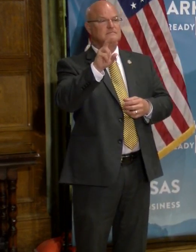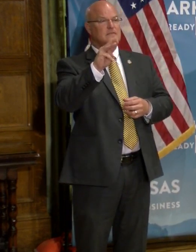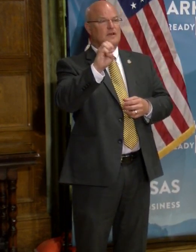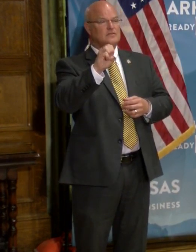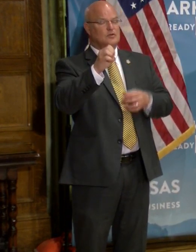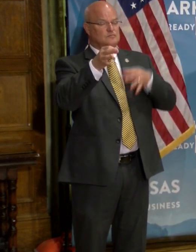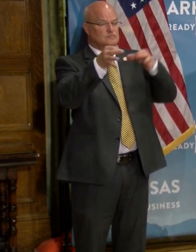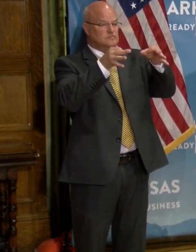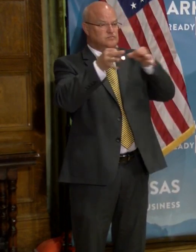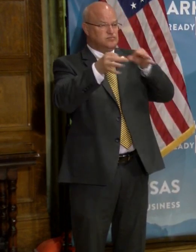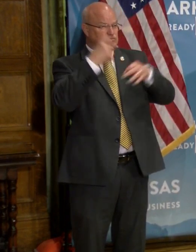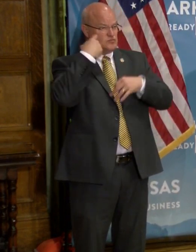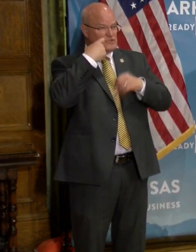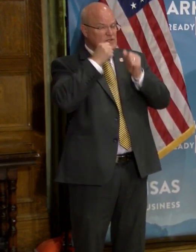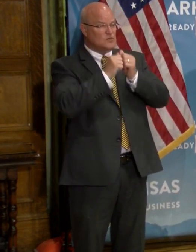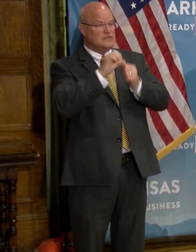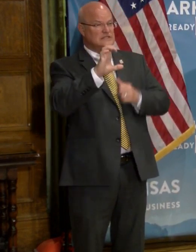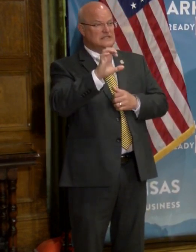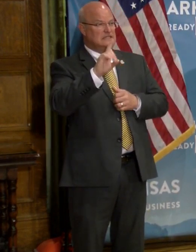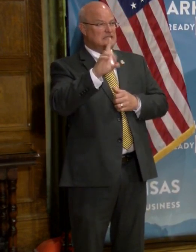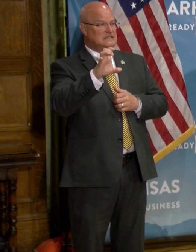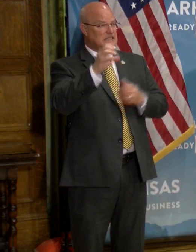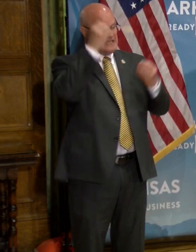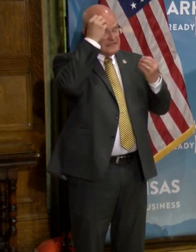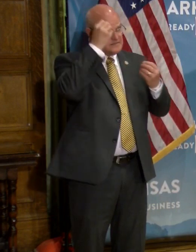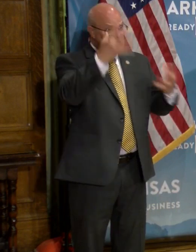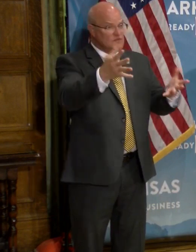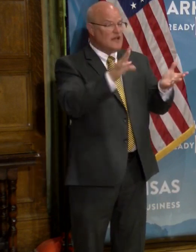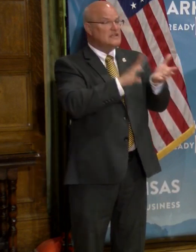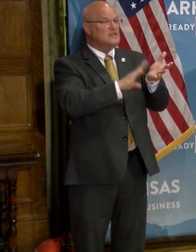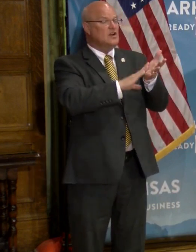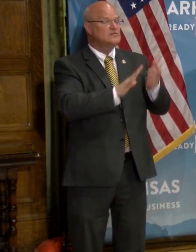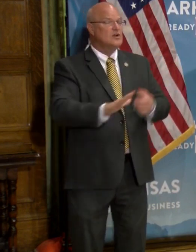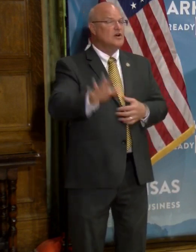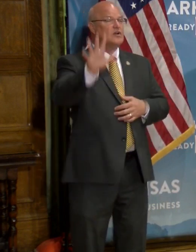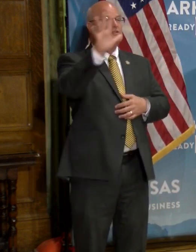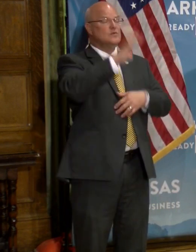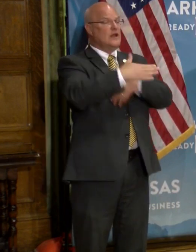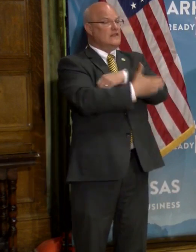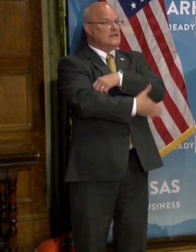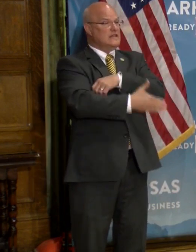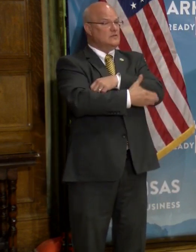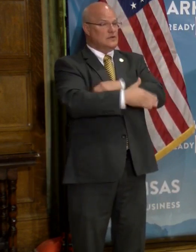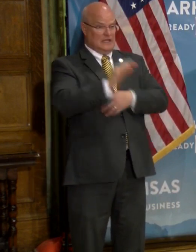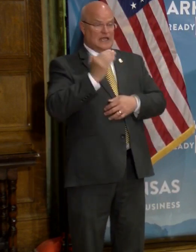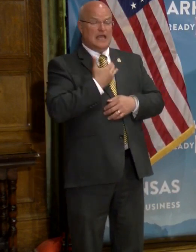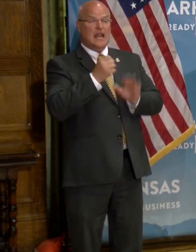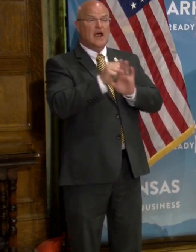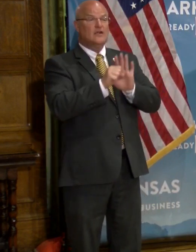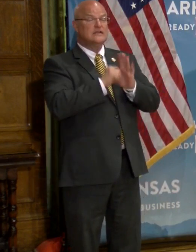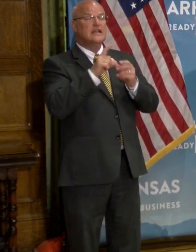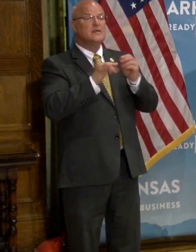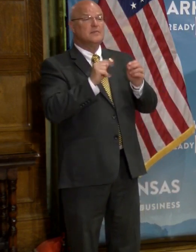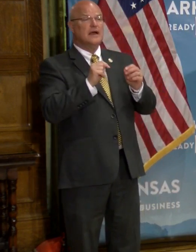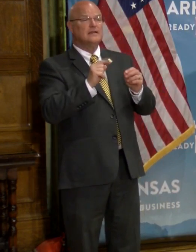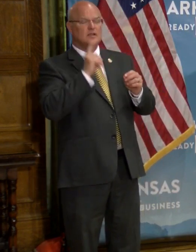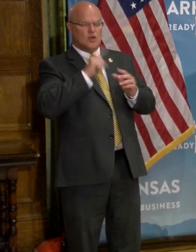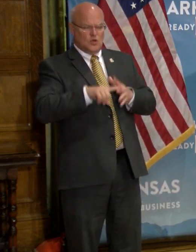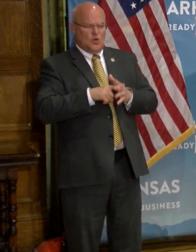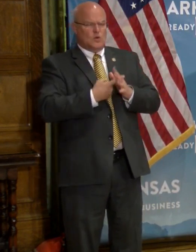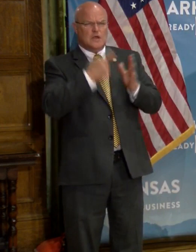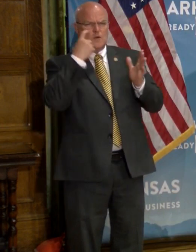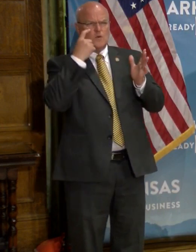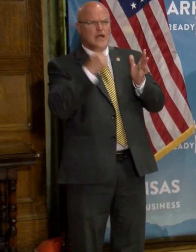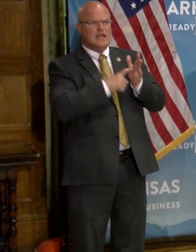described recently and, uh, CDC notified physicians across the country and, uh, our state about it. Um, it was originally, uh,